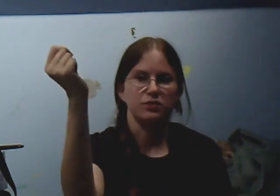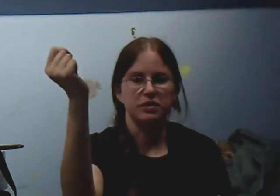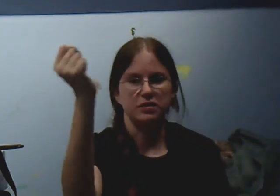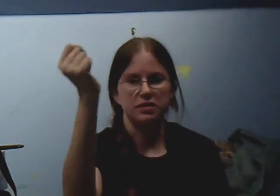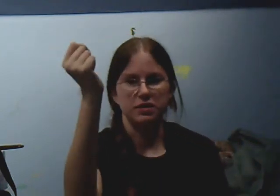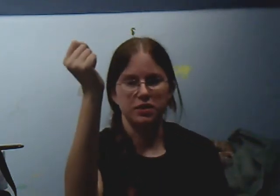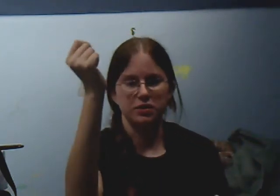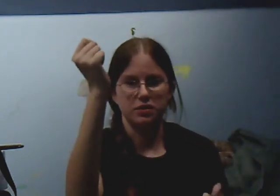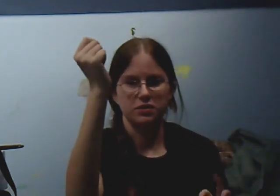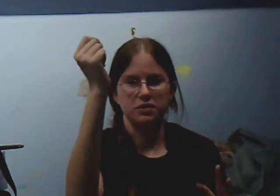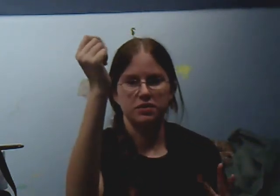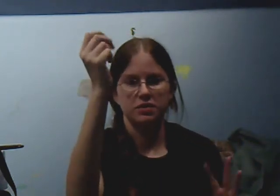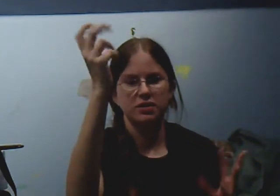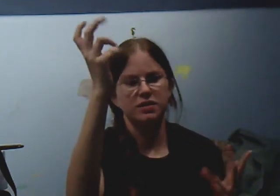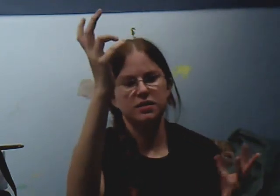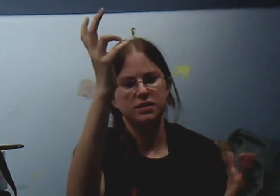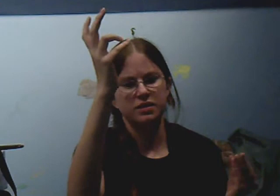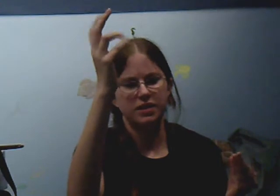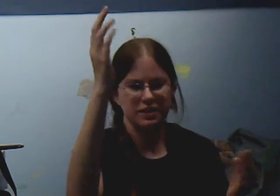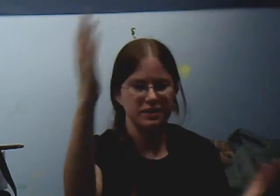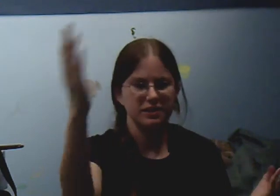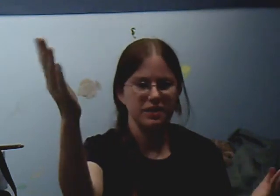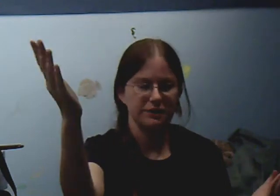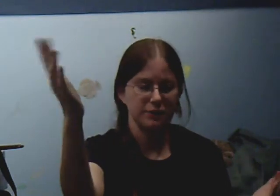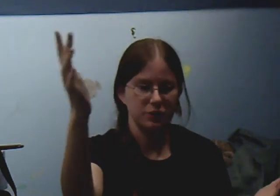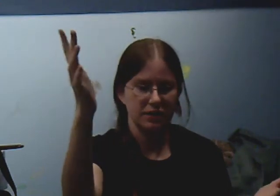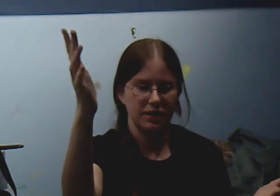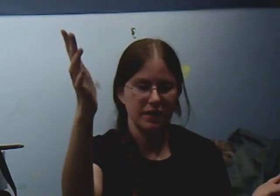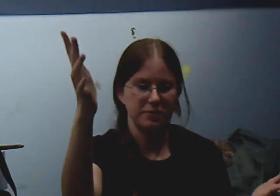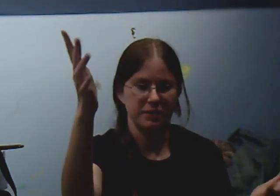with the others, at least after a time,